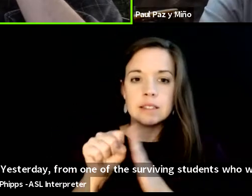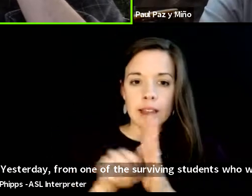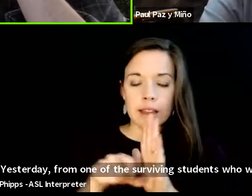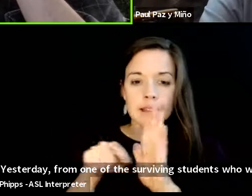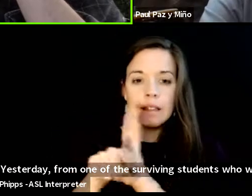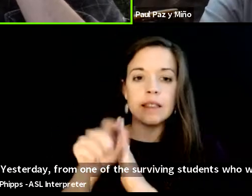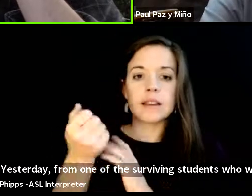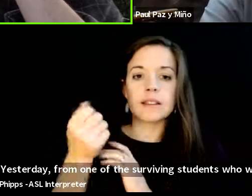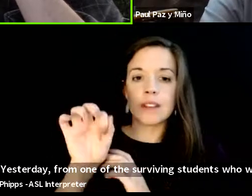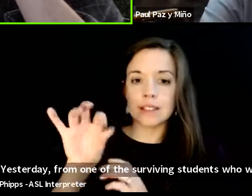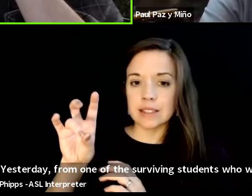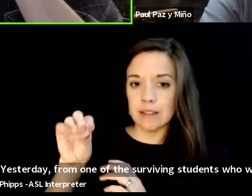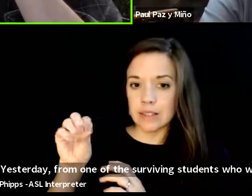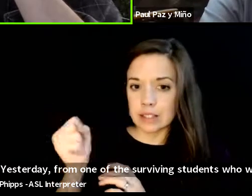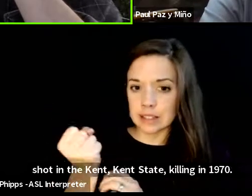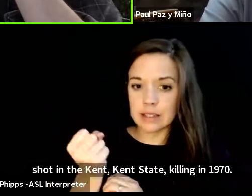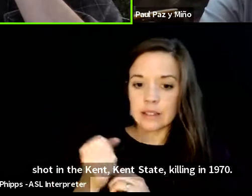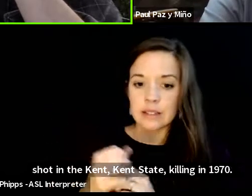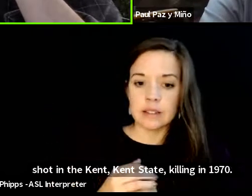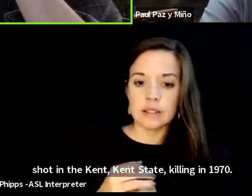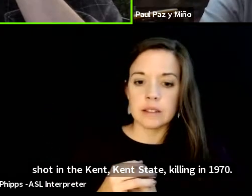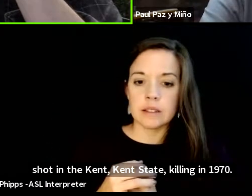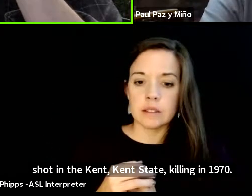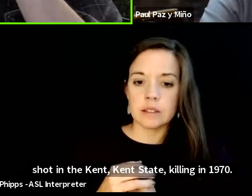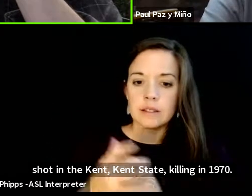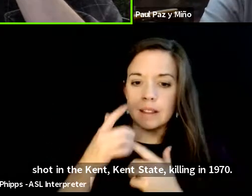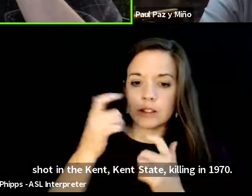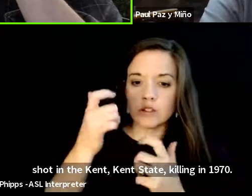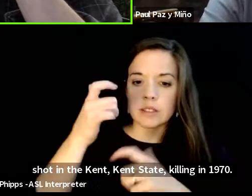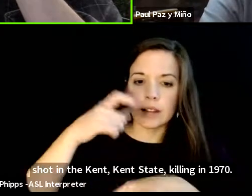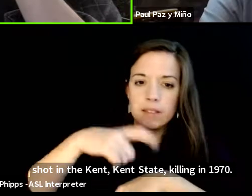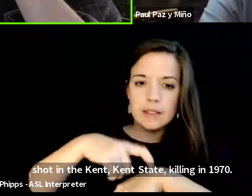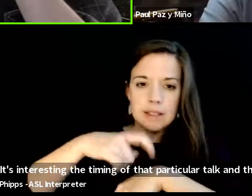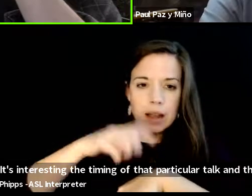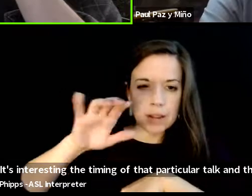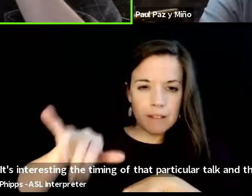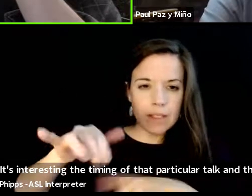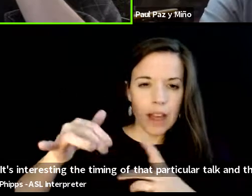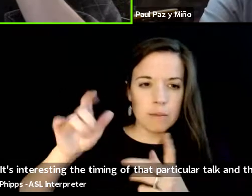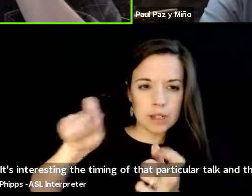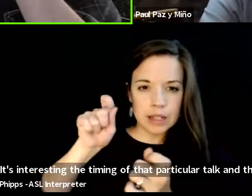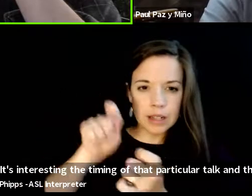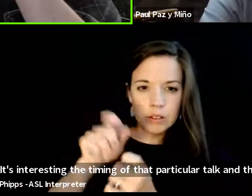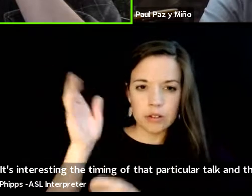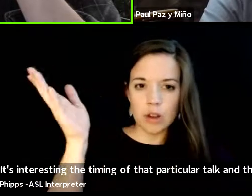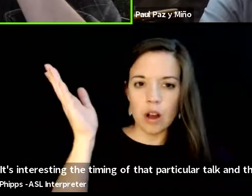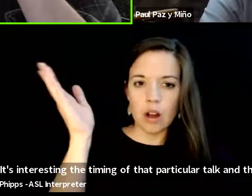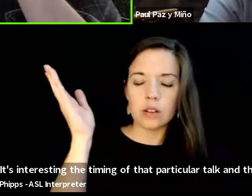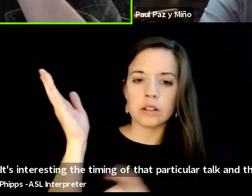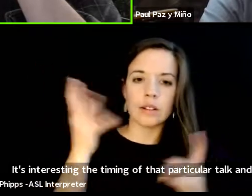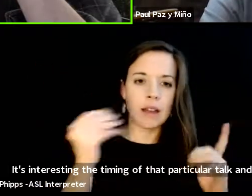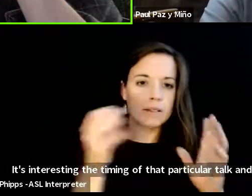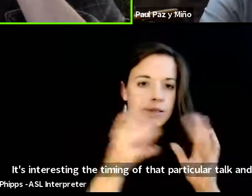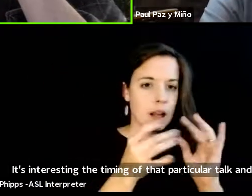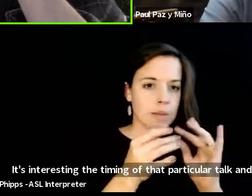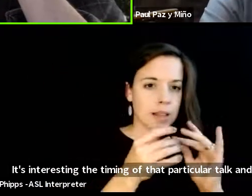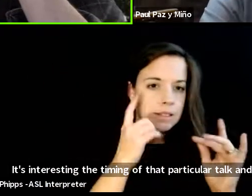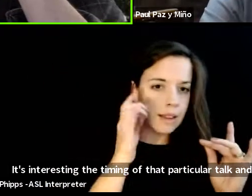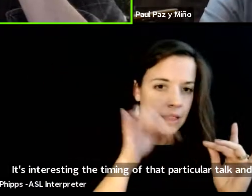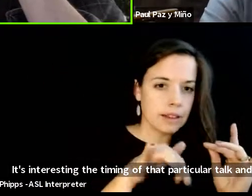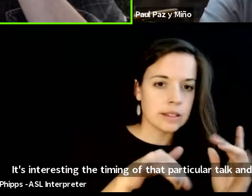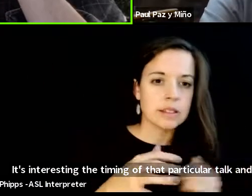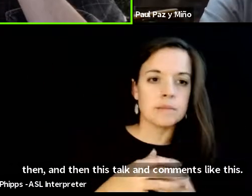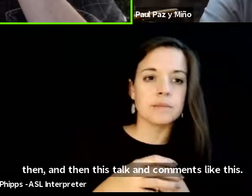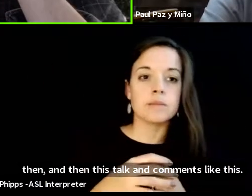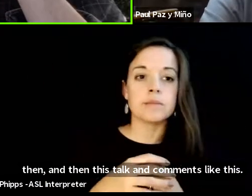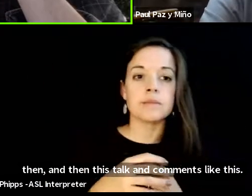um it's interesting the timing of that uh particular talk and then and then this talk and comments like this uh i